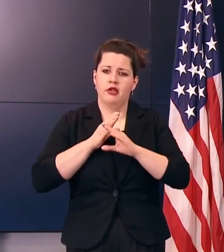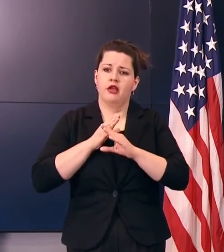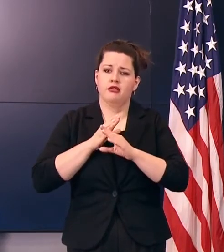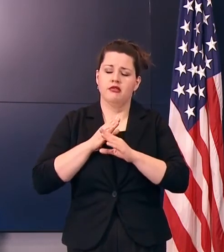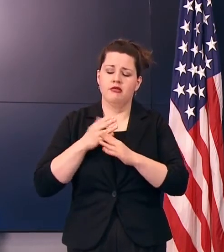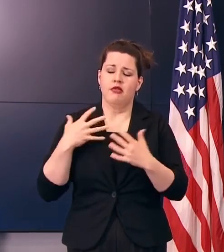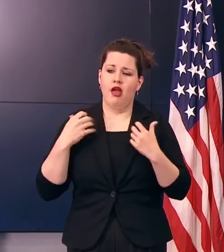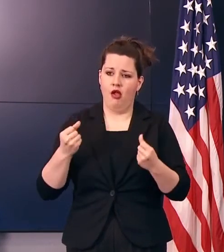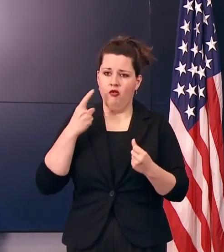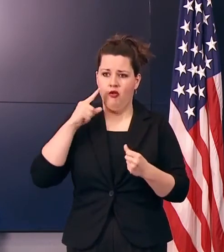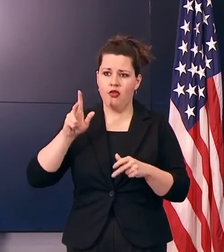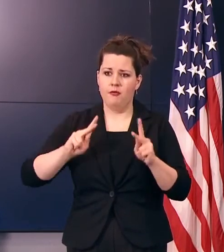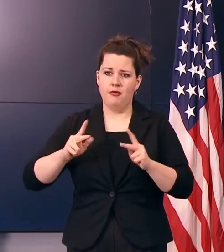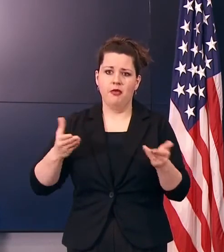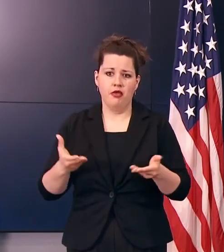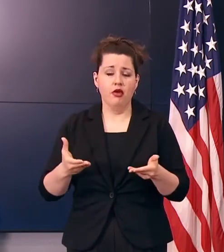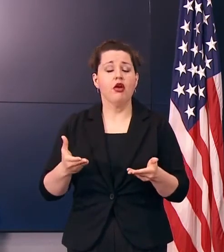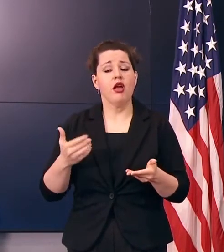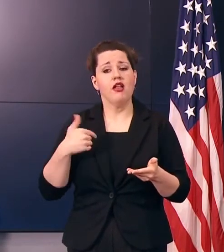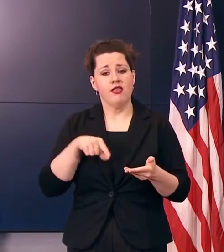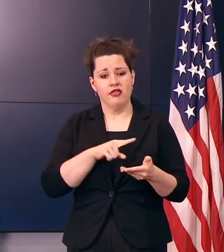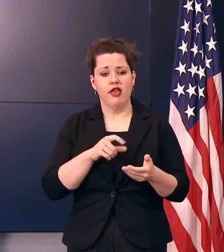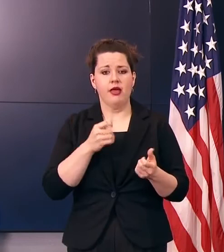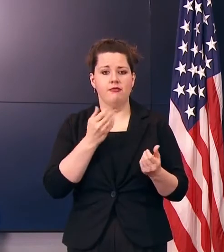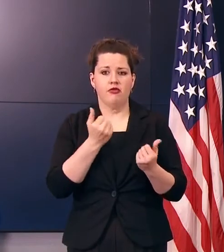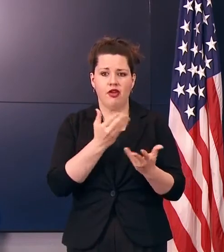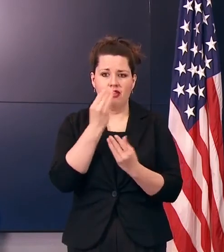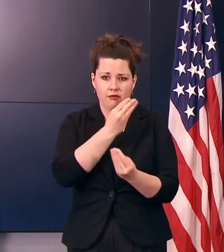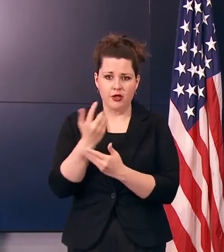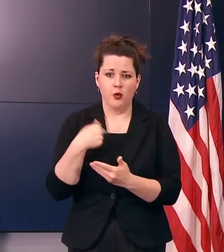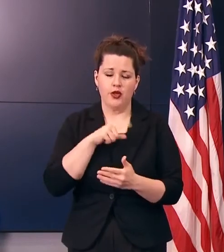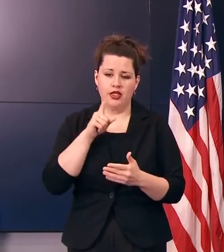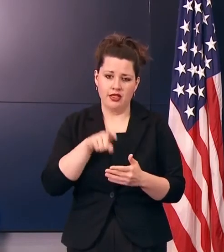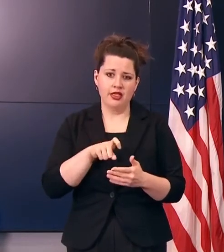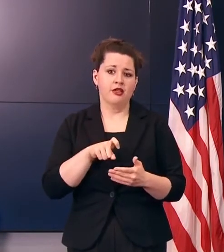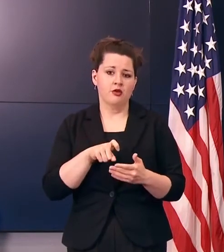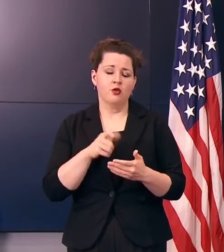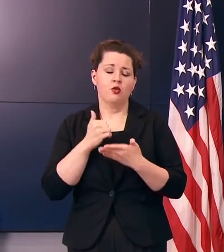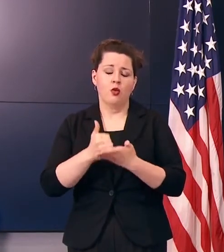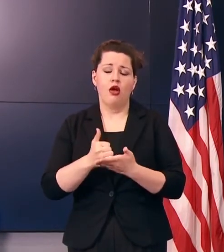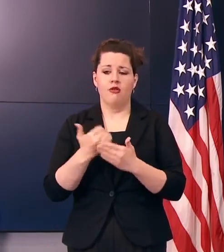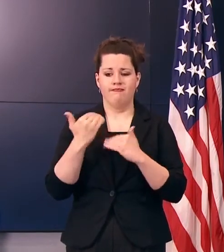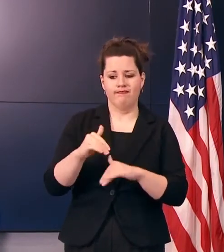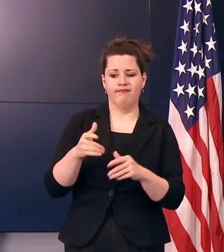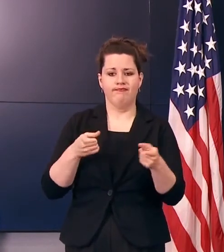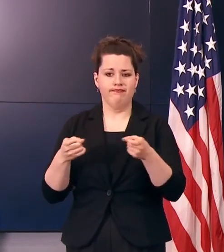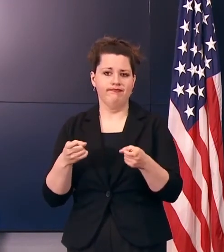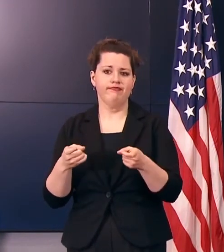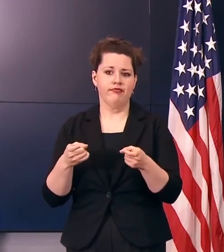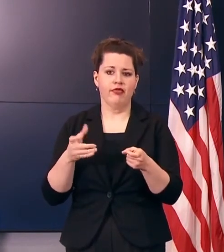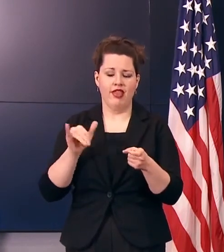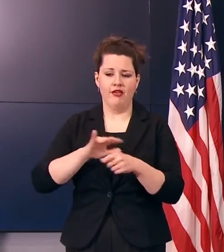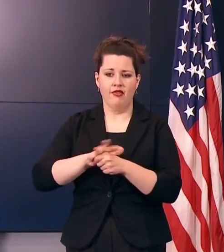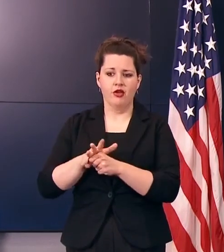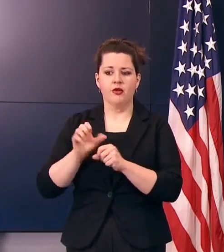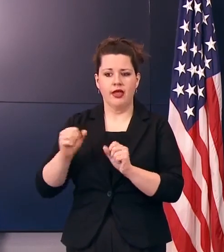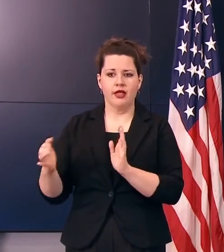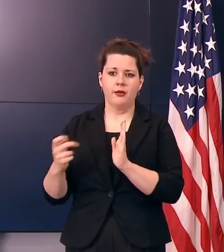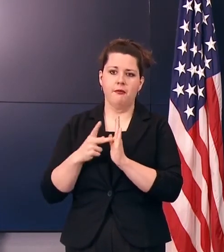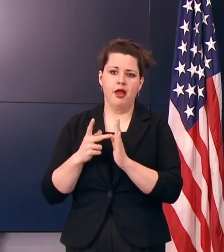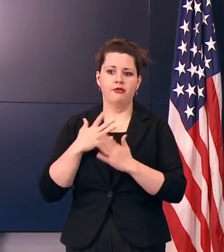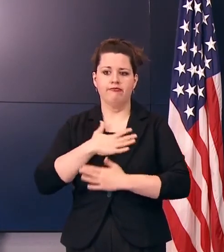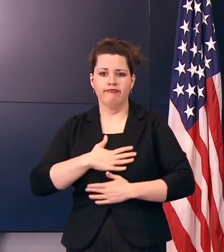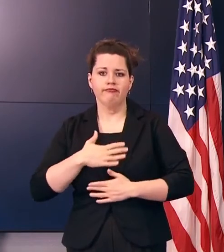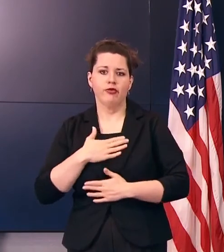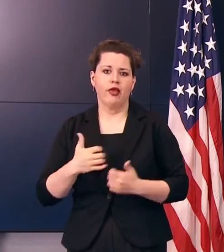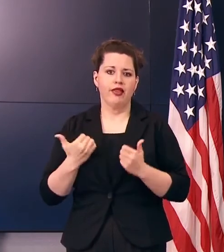we have the information that we need to mitigate, contain, and manage the virus so that we can get back to the things that we enjoy and value most.